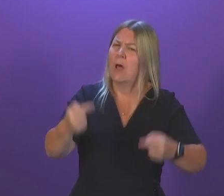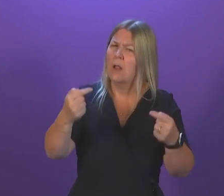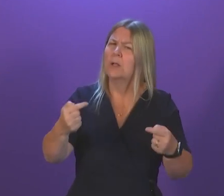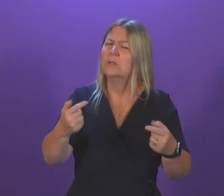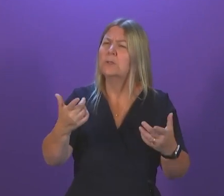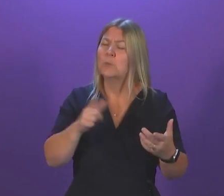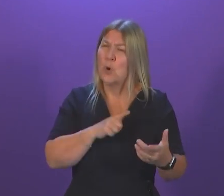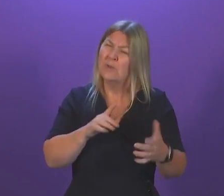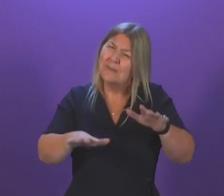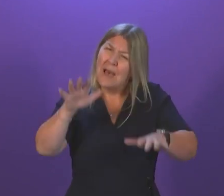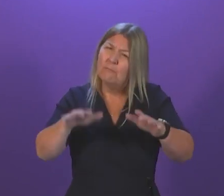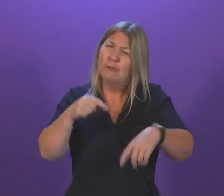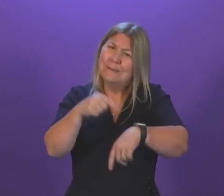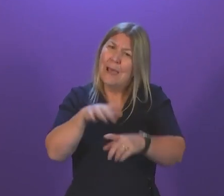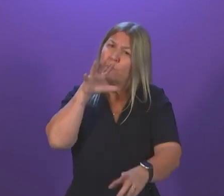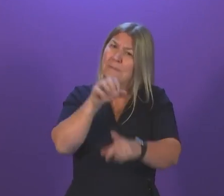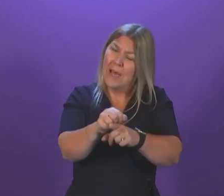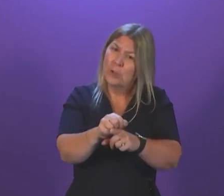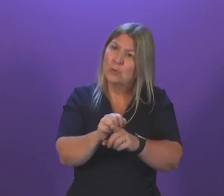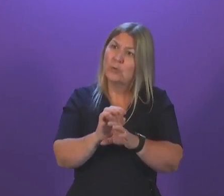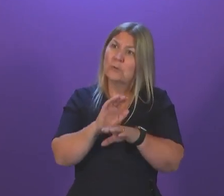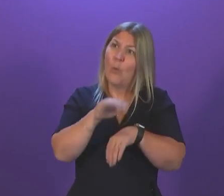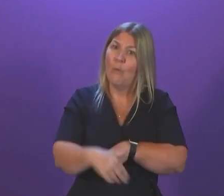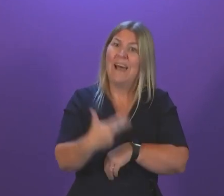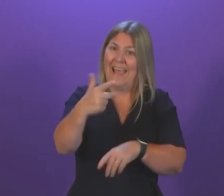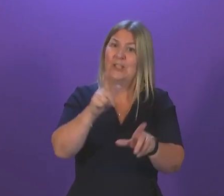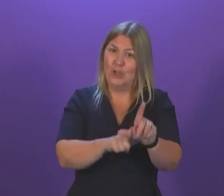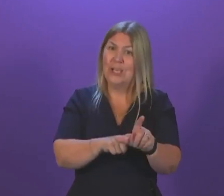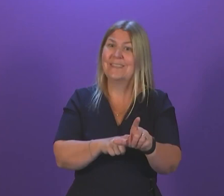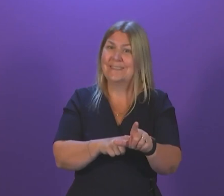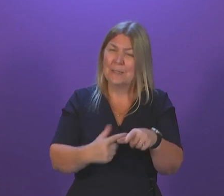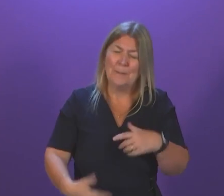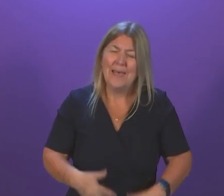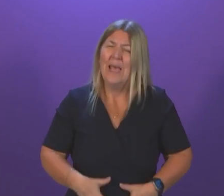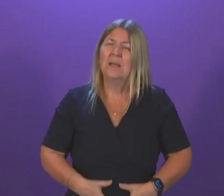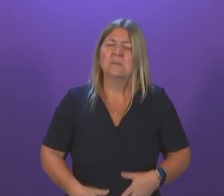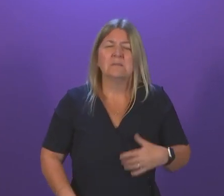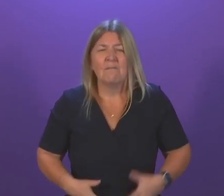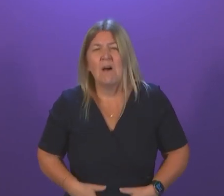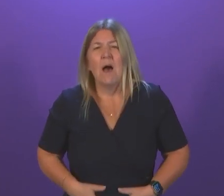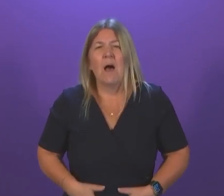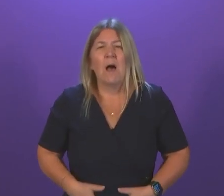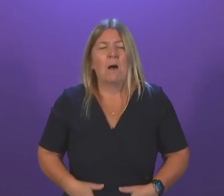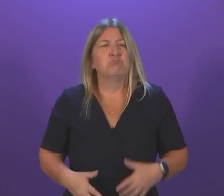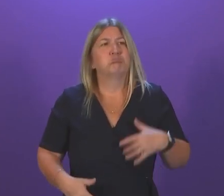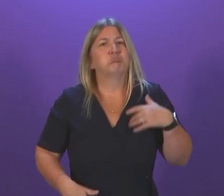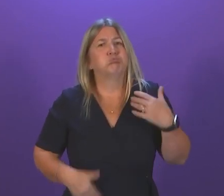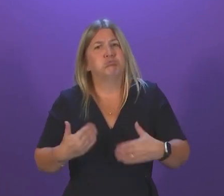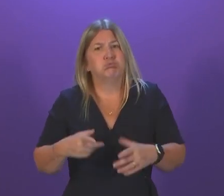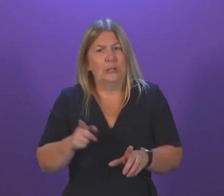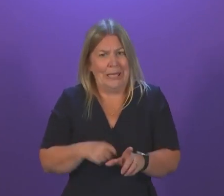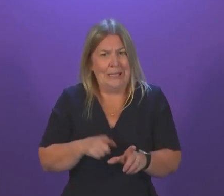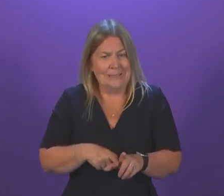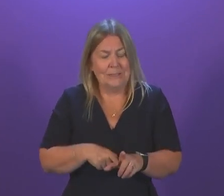average time for diagnosis right now is more than eight years, but it is right to target bringing that down to under a year.